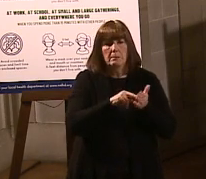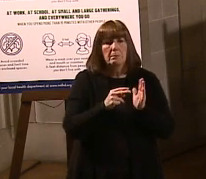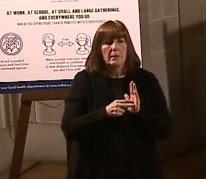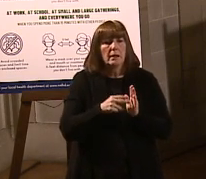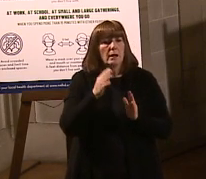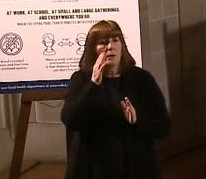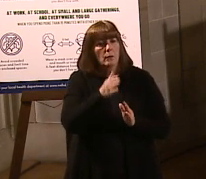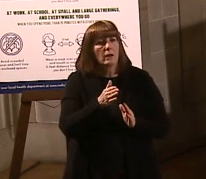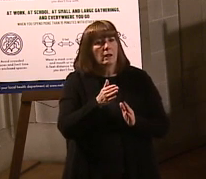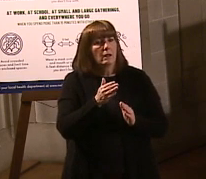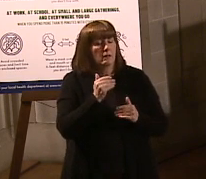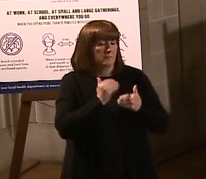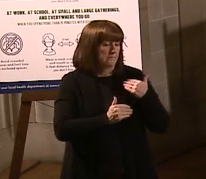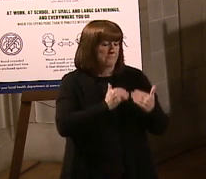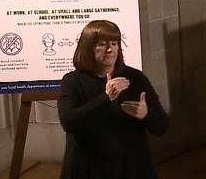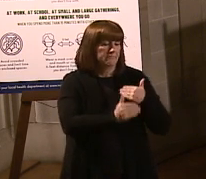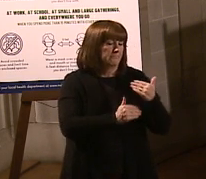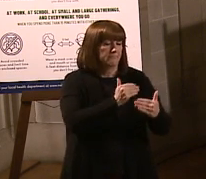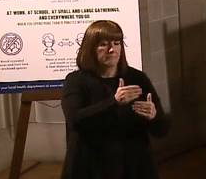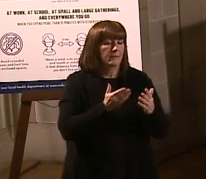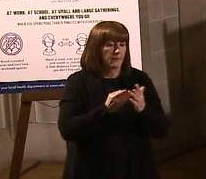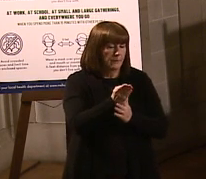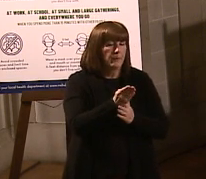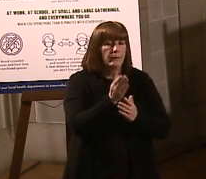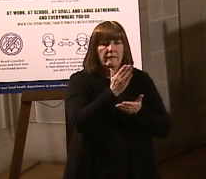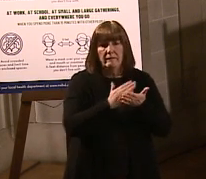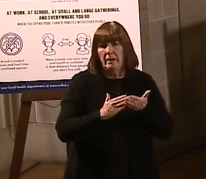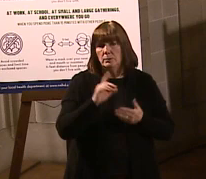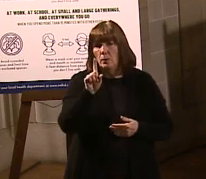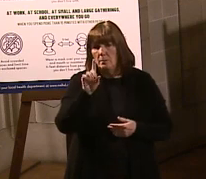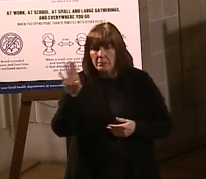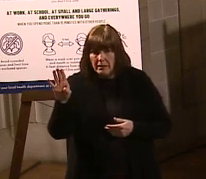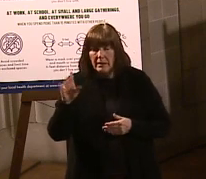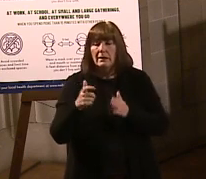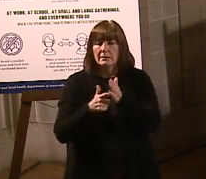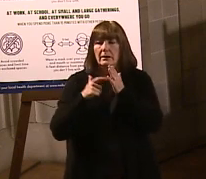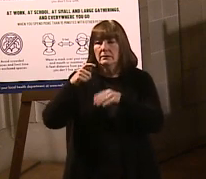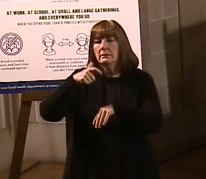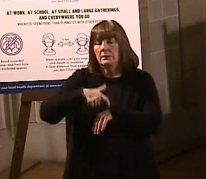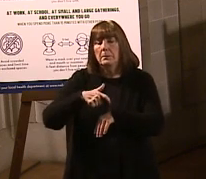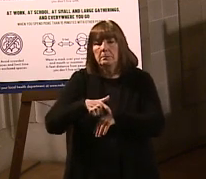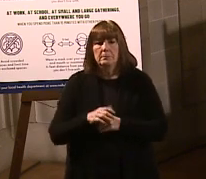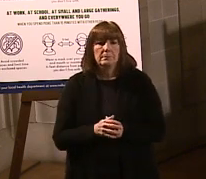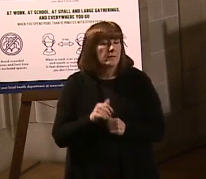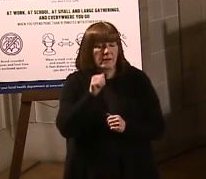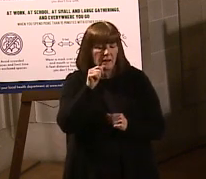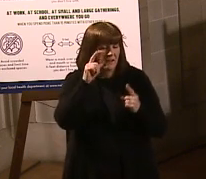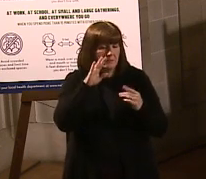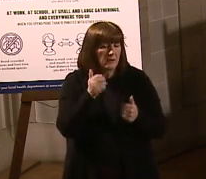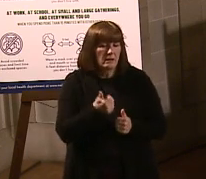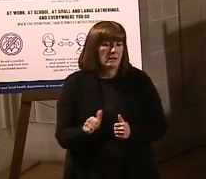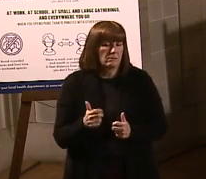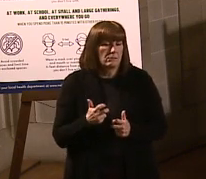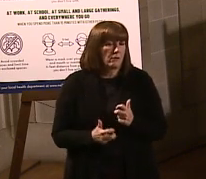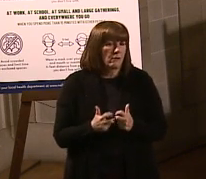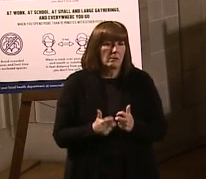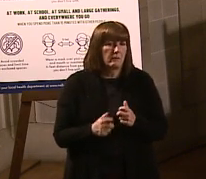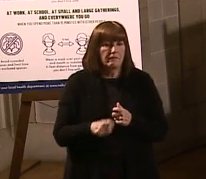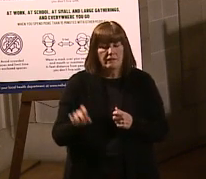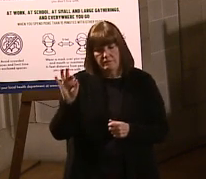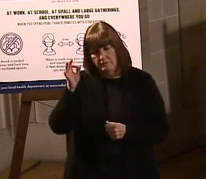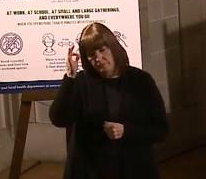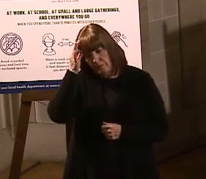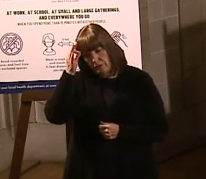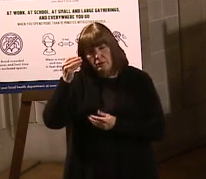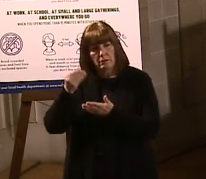be stepping through this in a way to get through phase one B. But it's going to take some time to be able to get through that. But we're not anticipating any problems from the federal government on